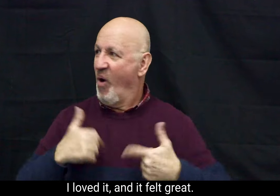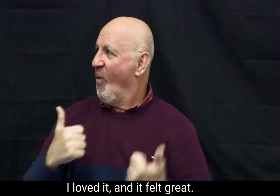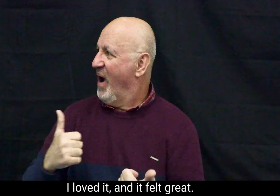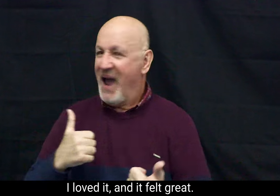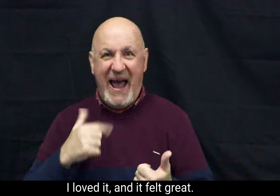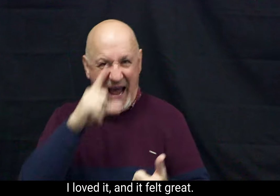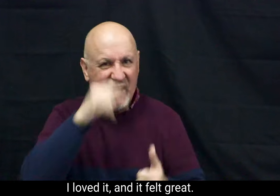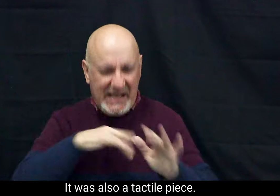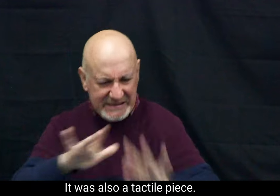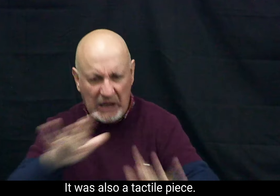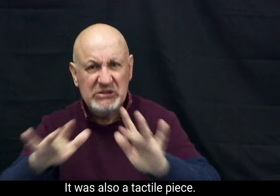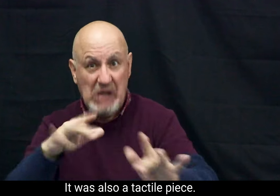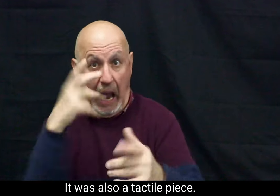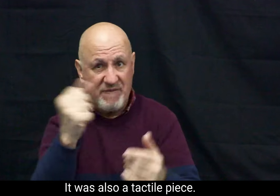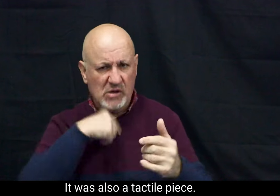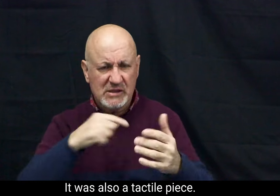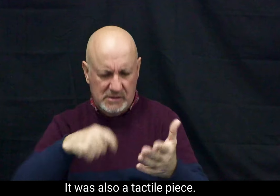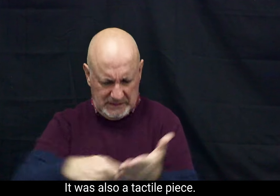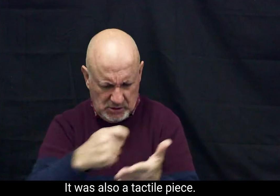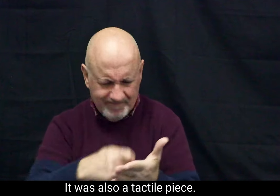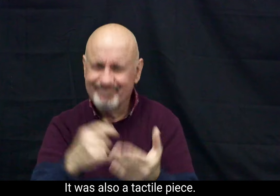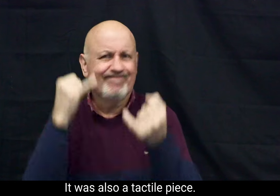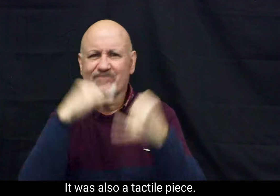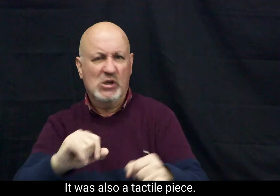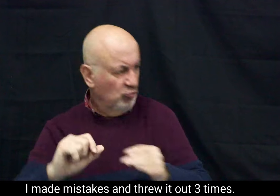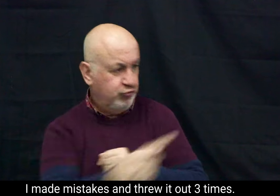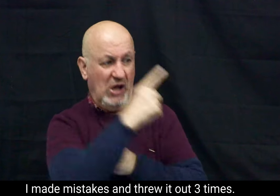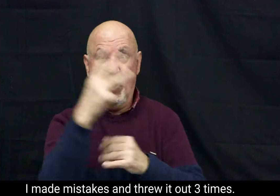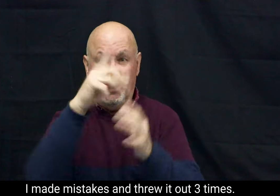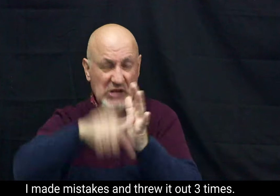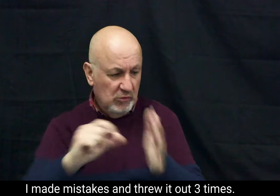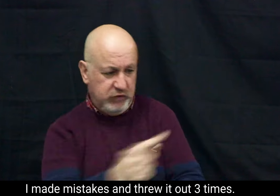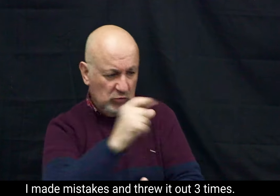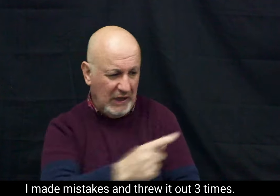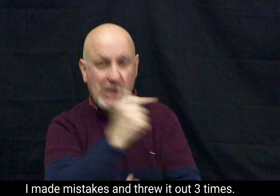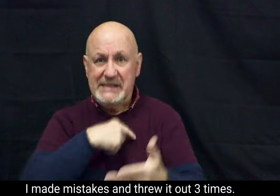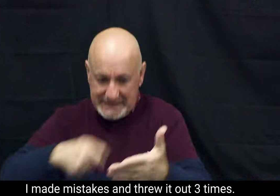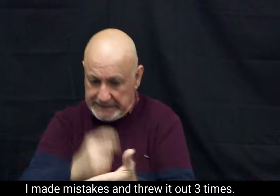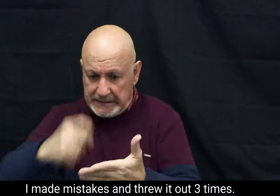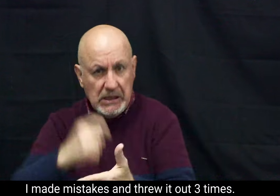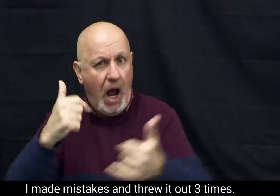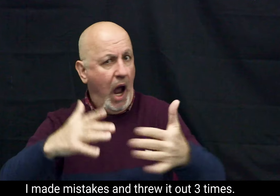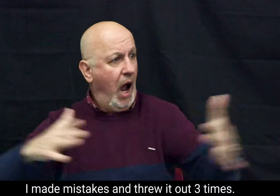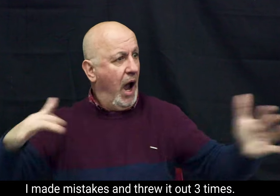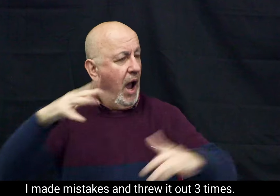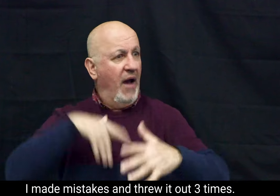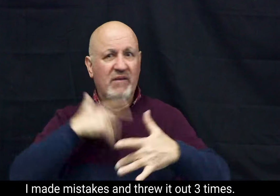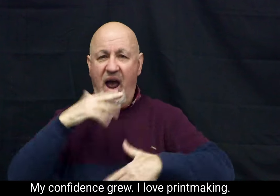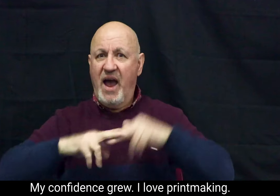it felt great. It was also a tactile piece. I made mistakes and threw it out three times. My